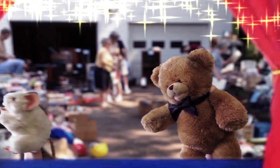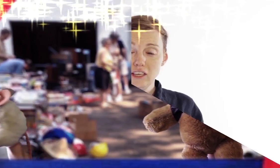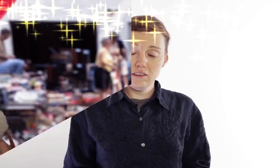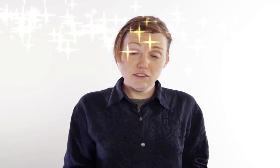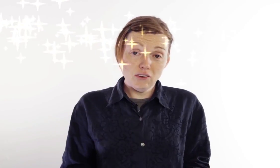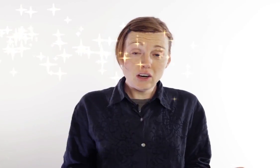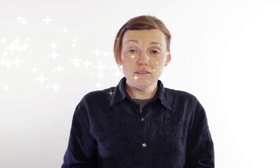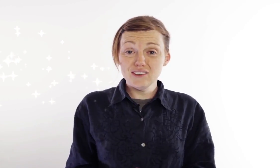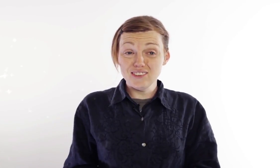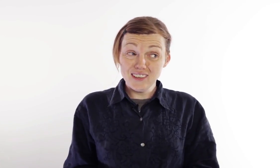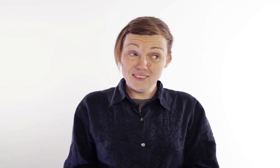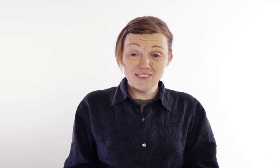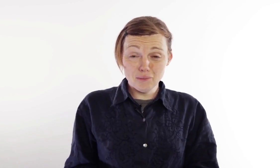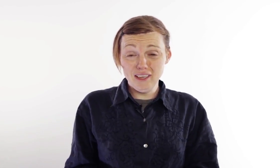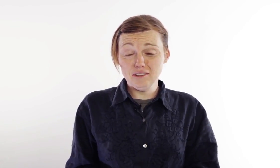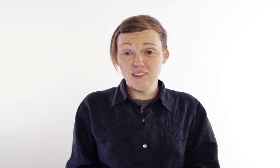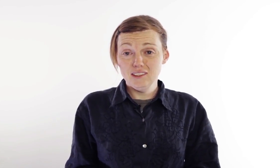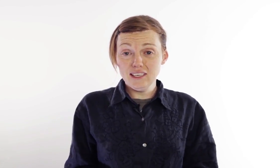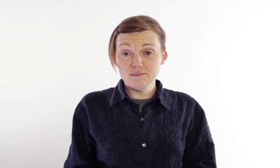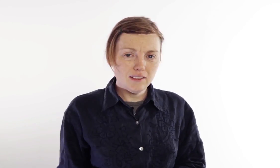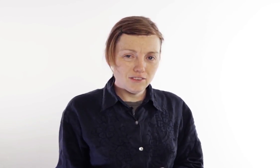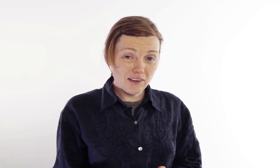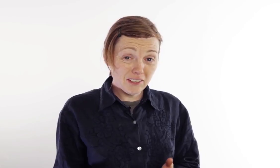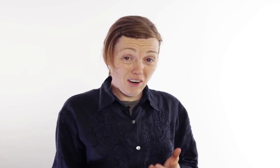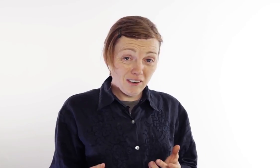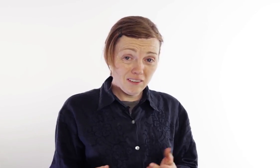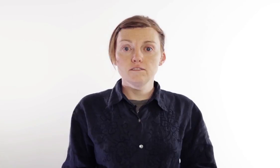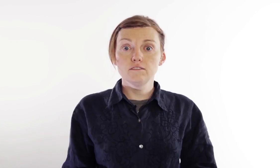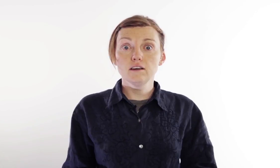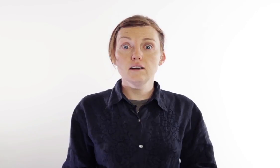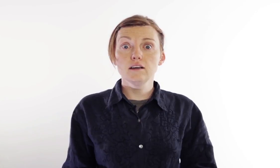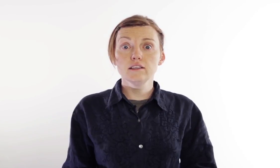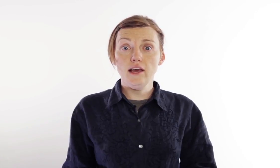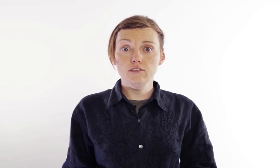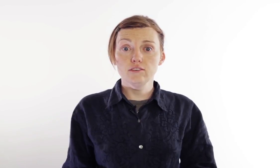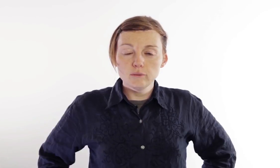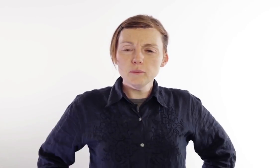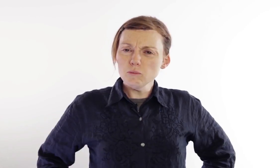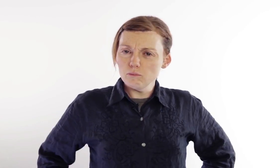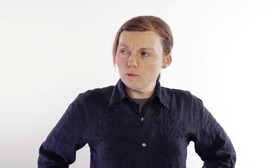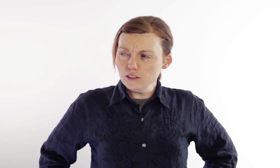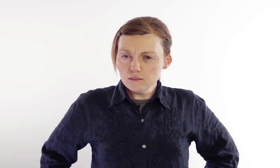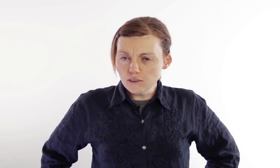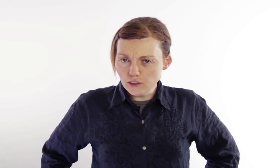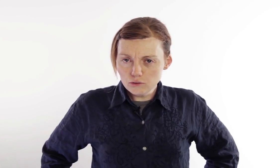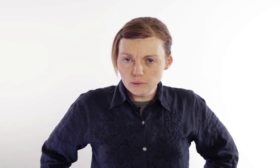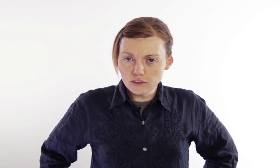Even if it's not obvious, sometimes it's still painful. Like, is traveling hard? Fuck yes. Do people really fire you for being